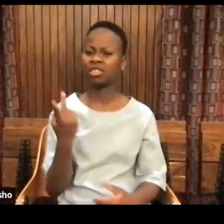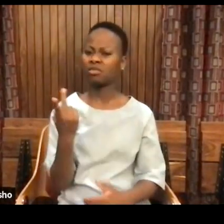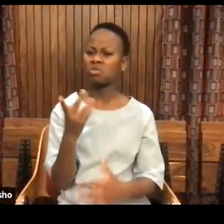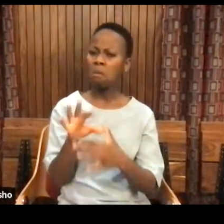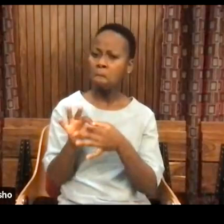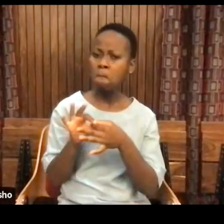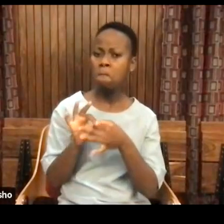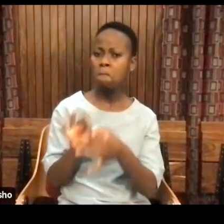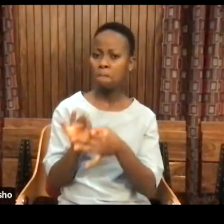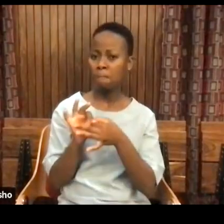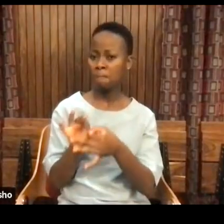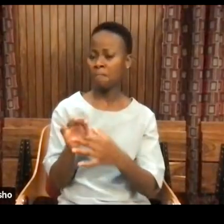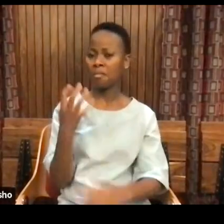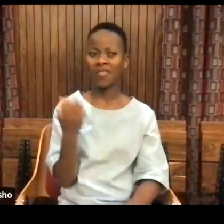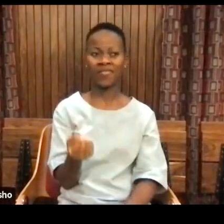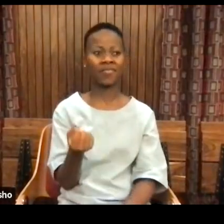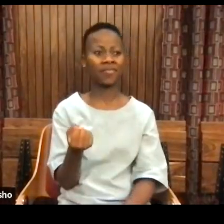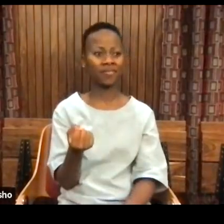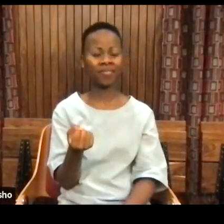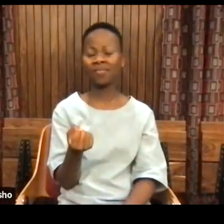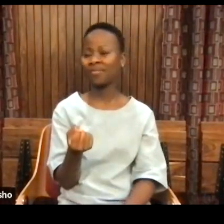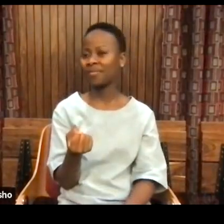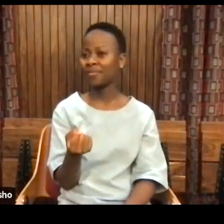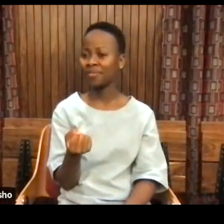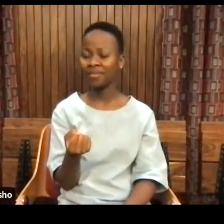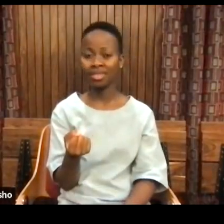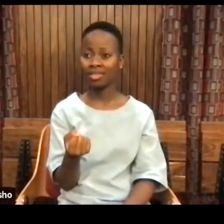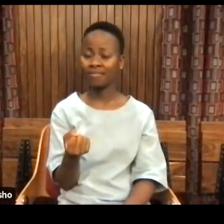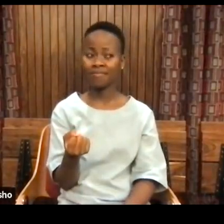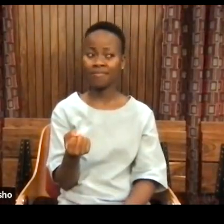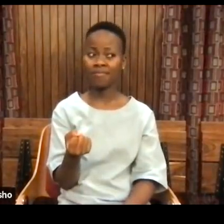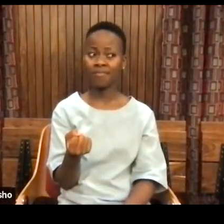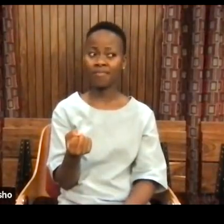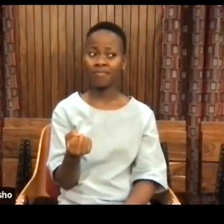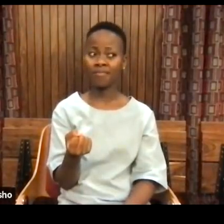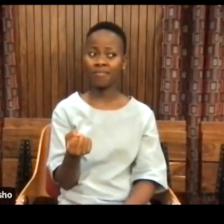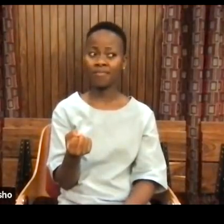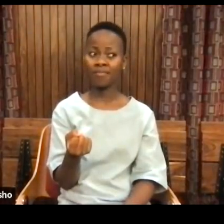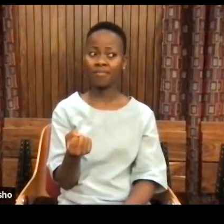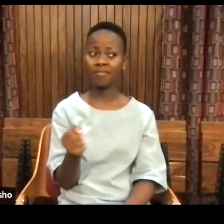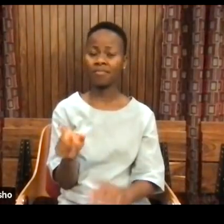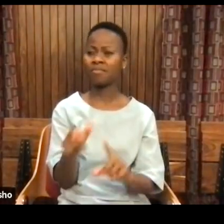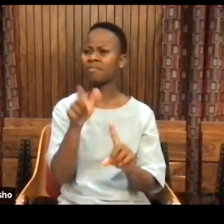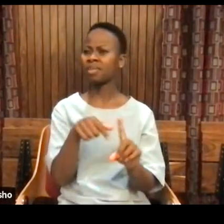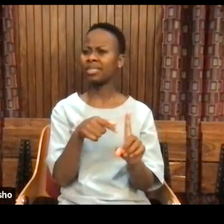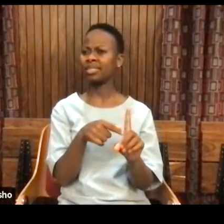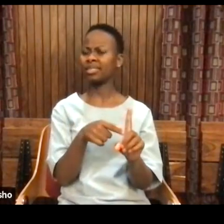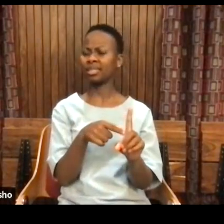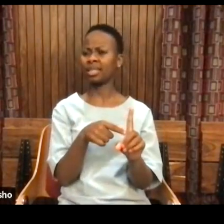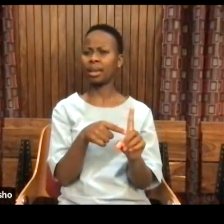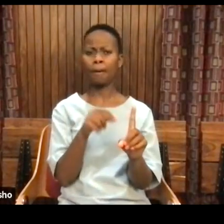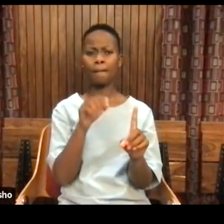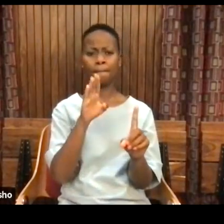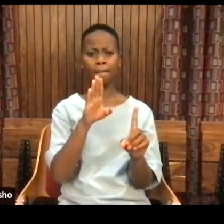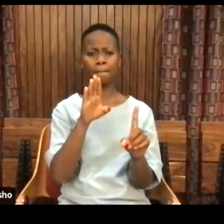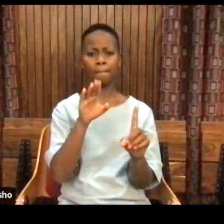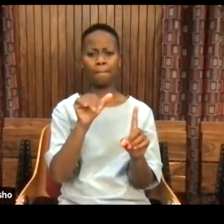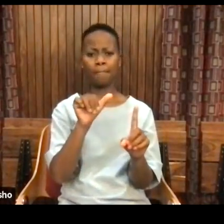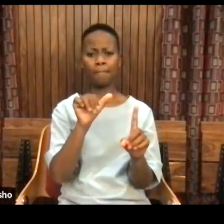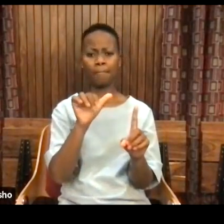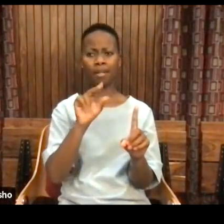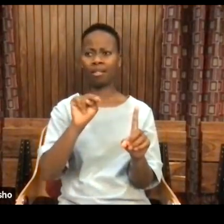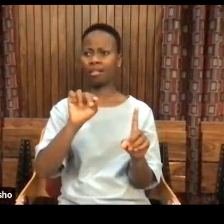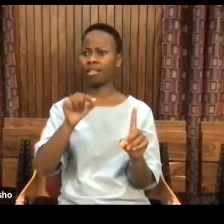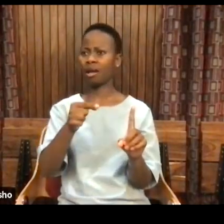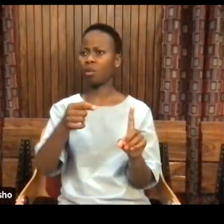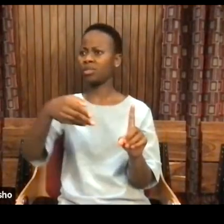also earlier, sorry, Keleba Bami was here, but I think there may be some mix